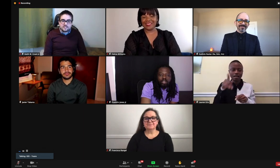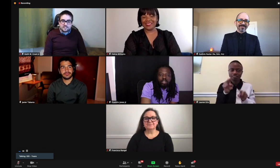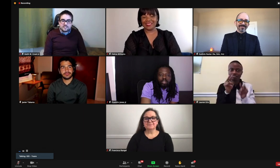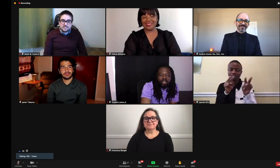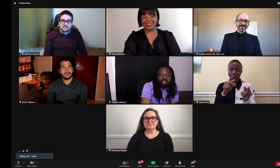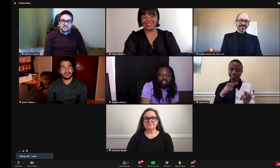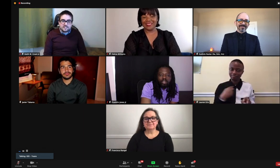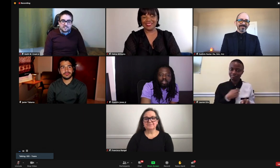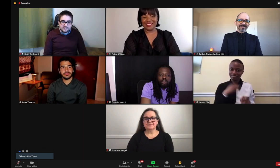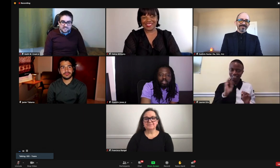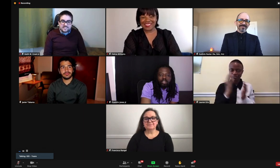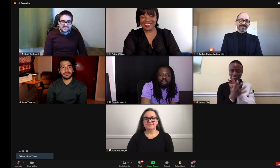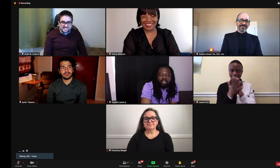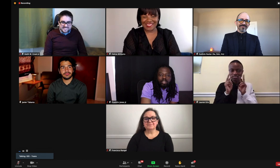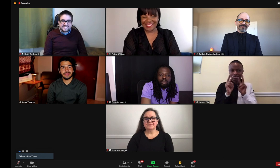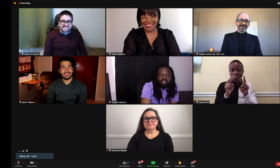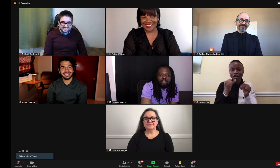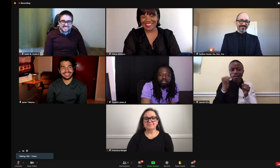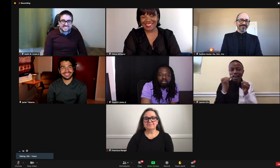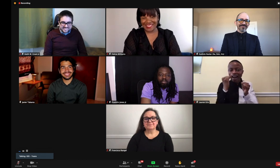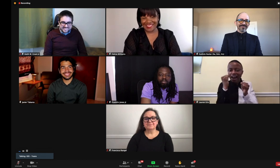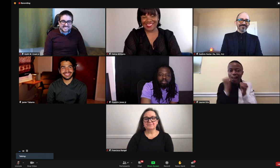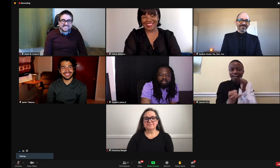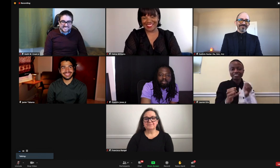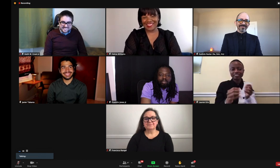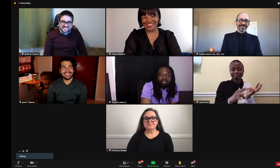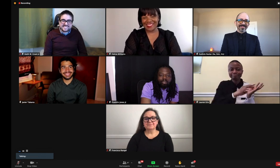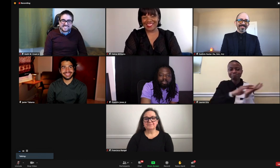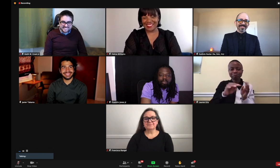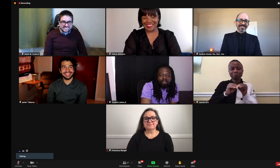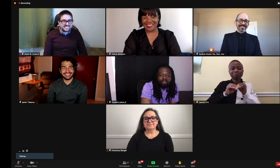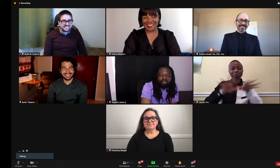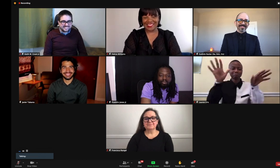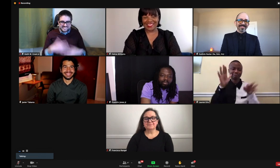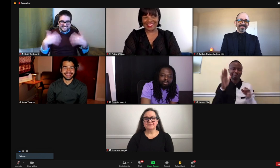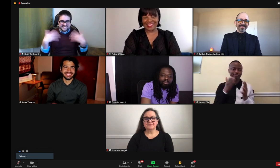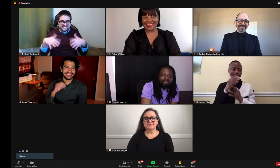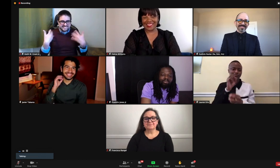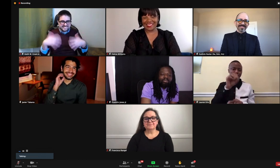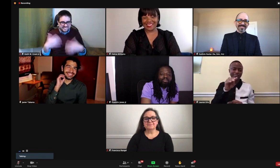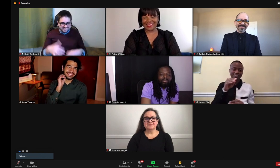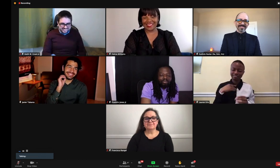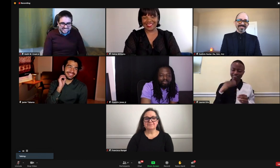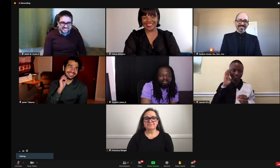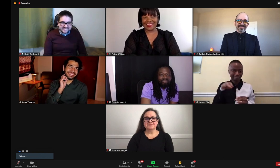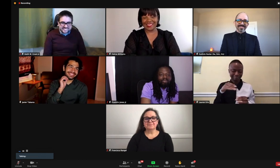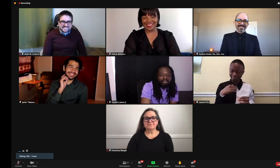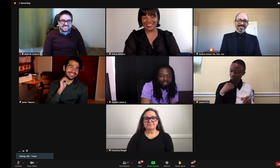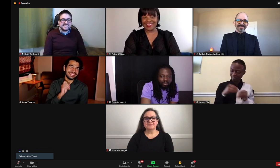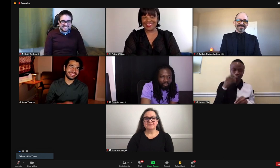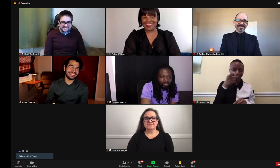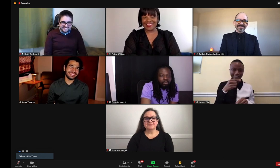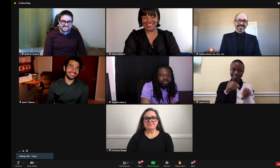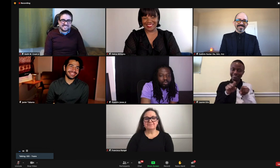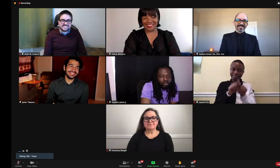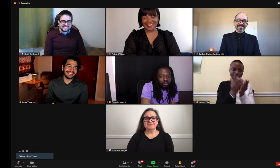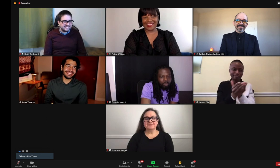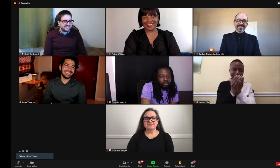that you should be on the lookout for. And we'll be presenting that soon. And once it's available, we'll make sure to